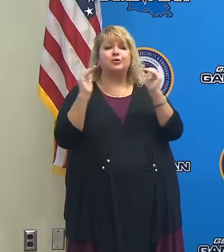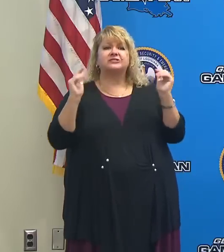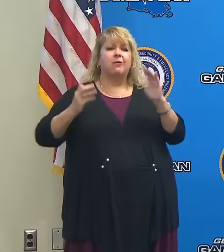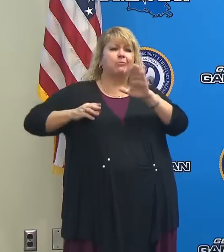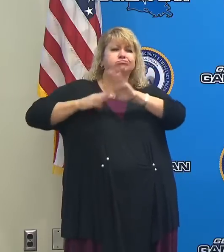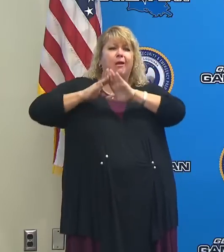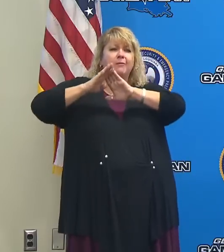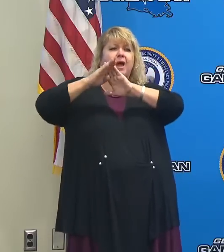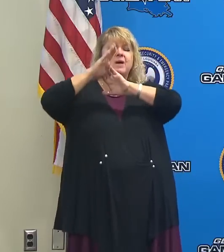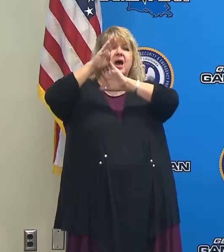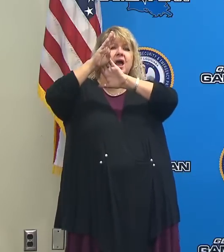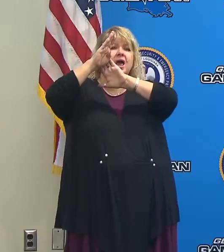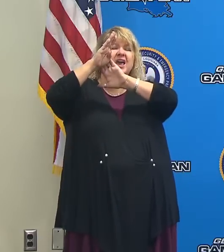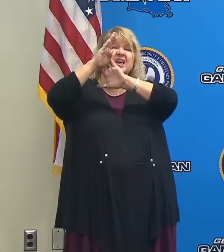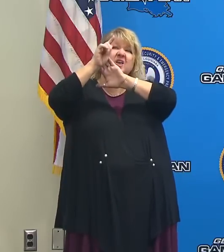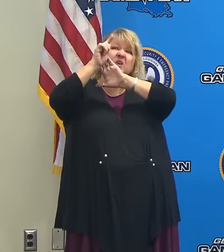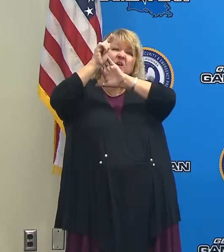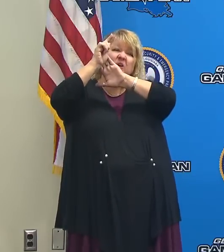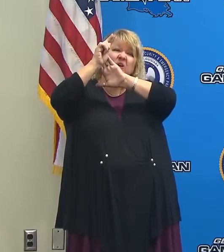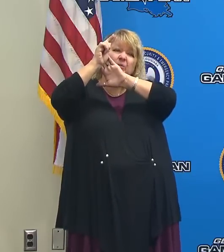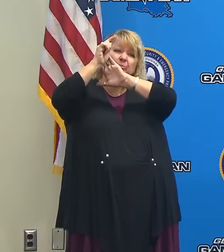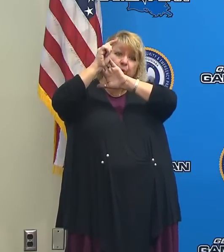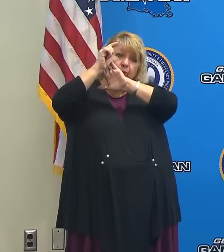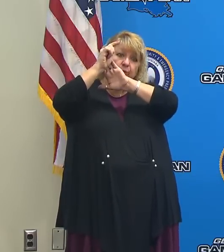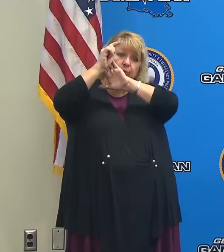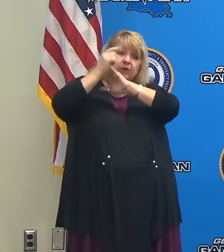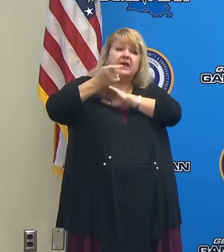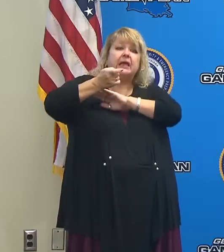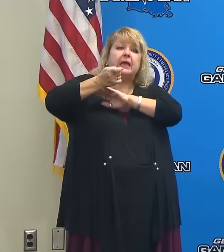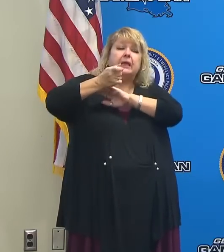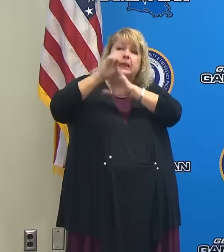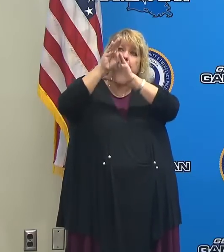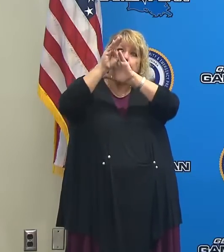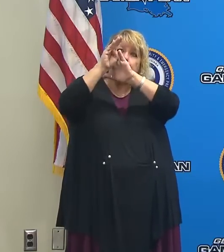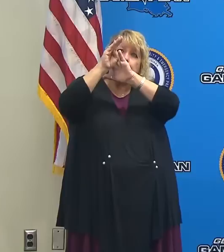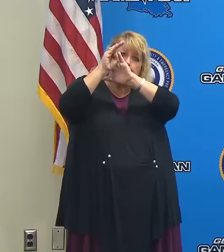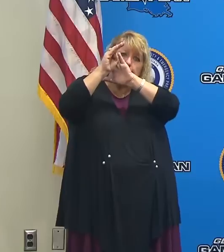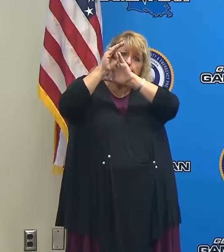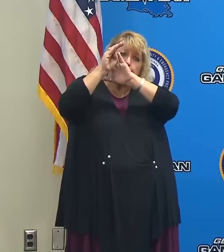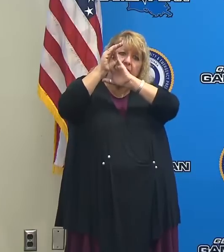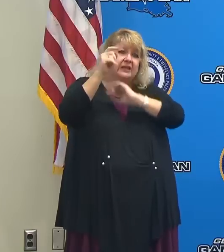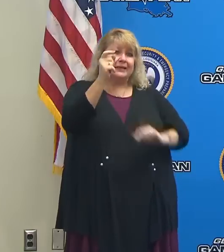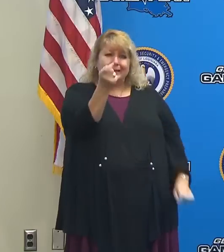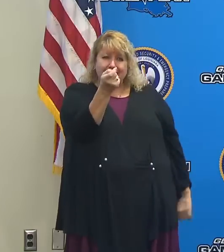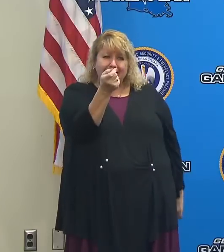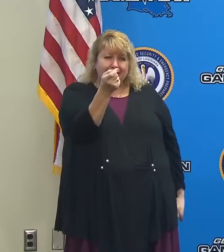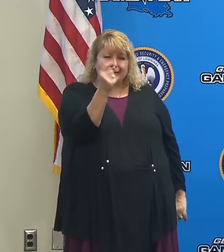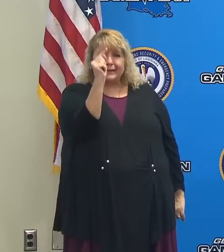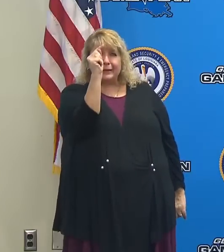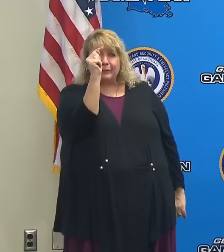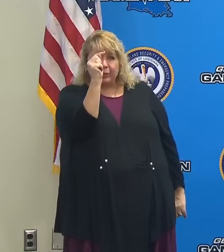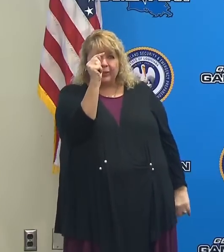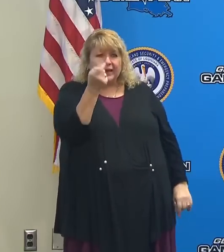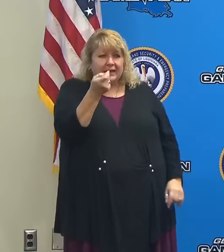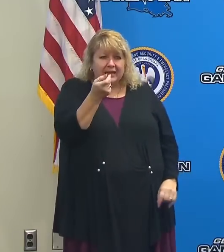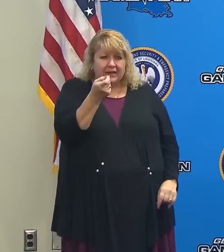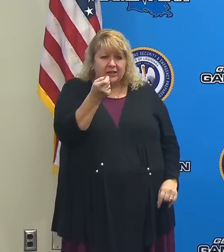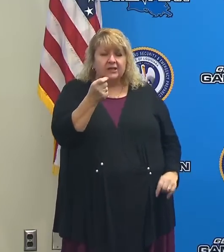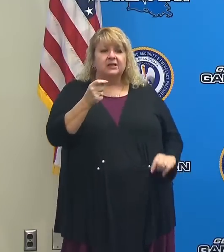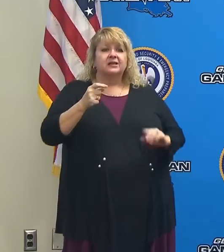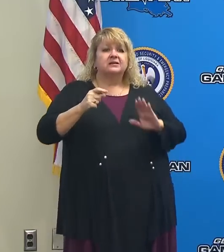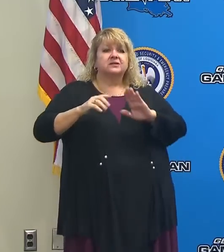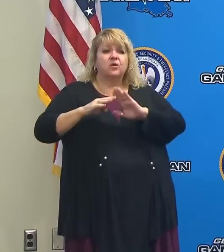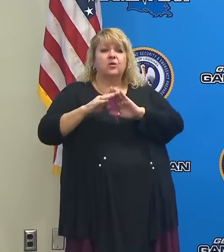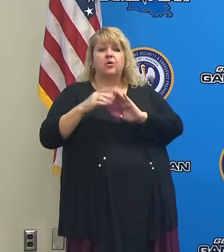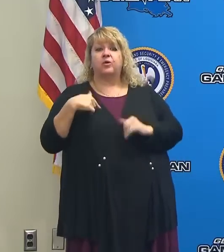over the past week in this really unprecedented fourth surge. We have reported out an